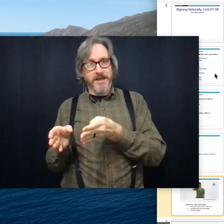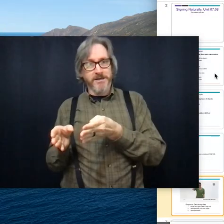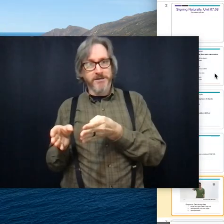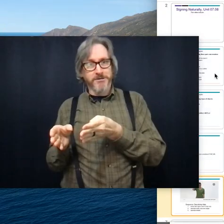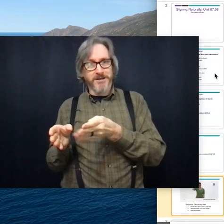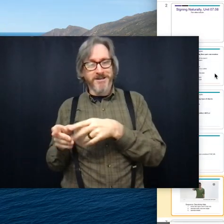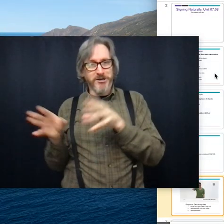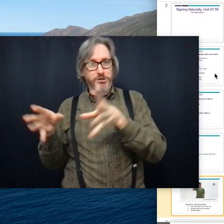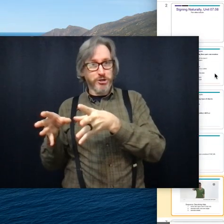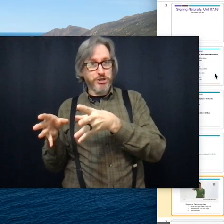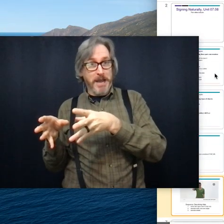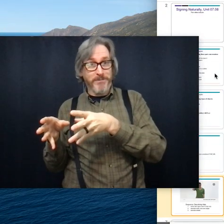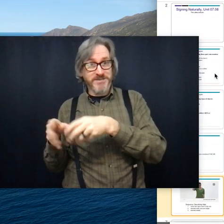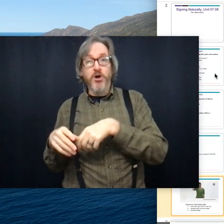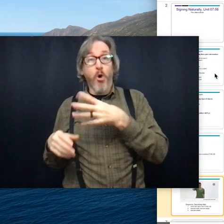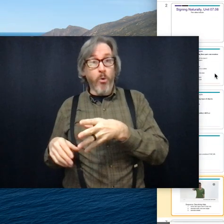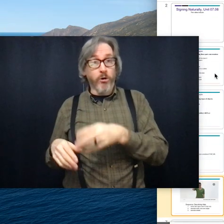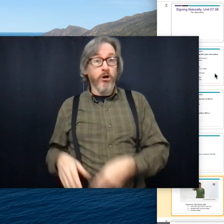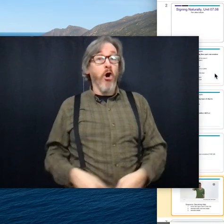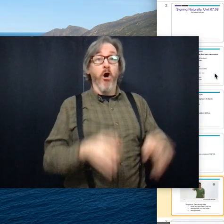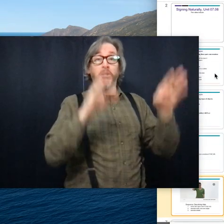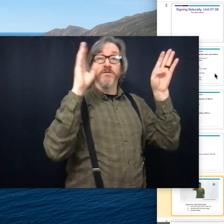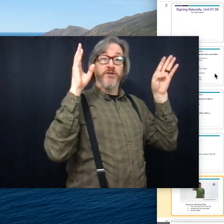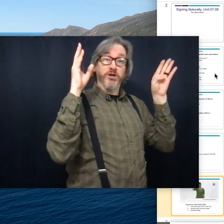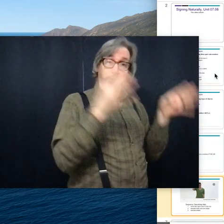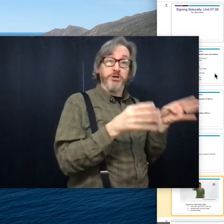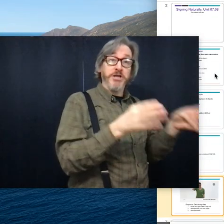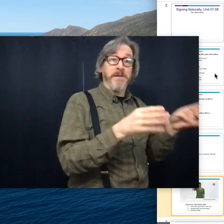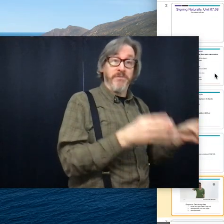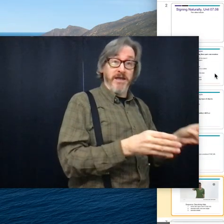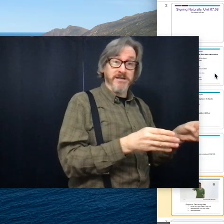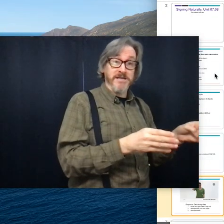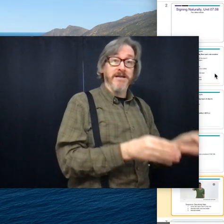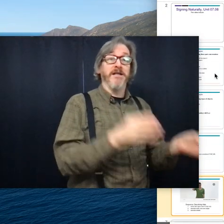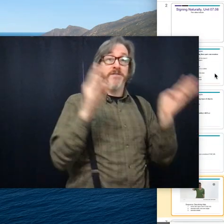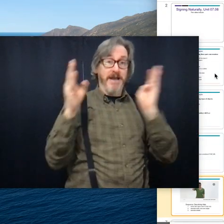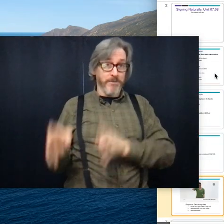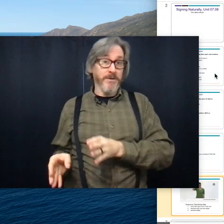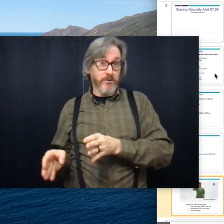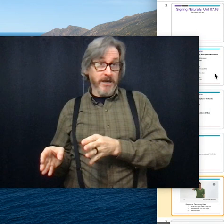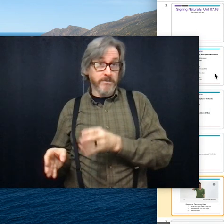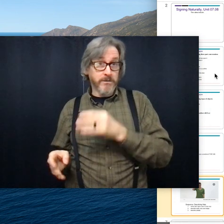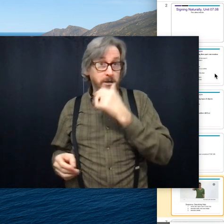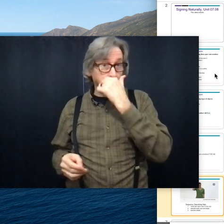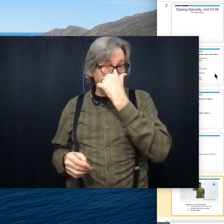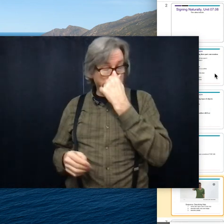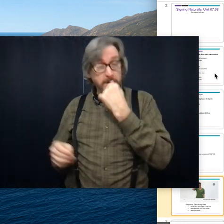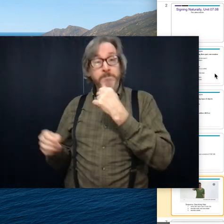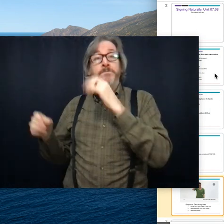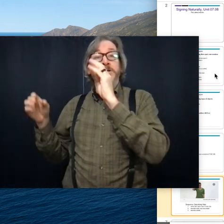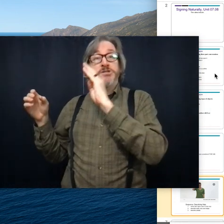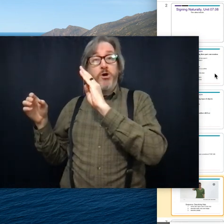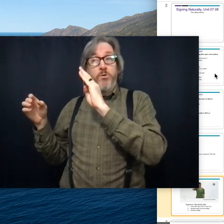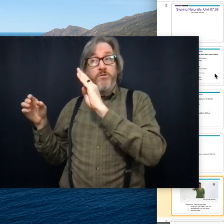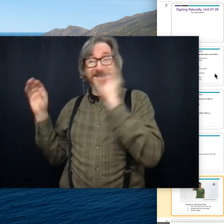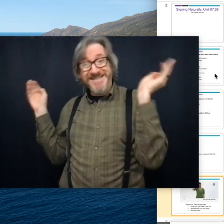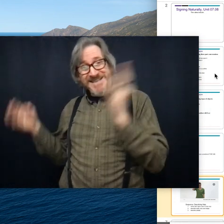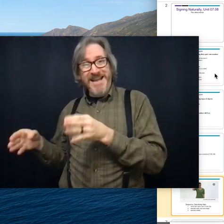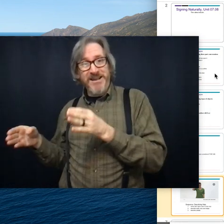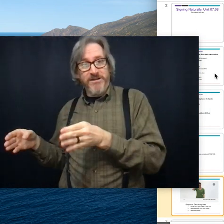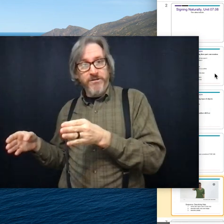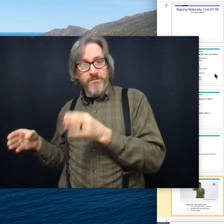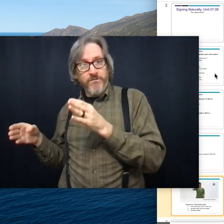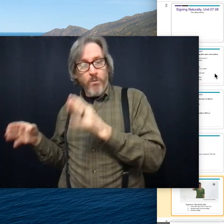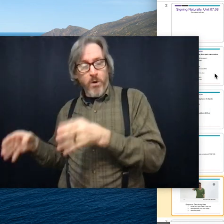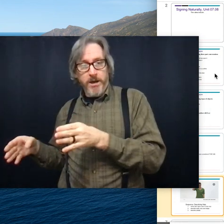shirt-like, you know, shirt-shaped, or all of the shirt-shaped things that happen to be green. Right. So the